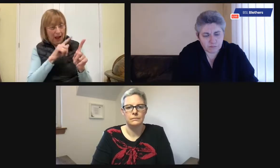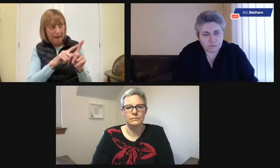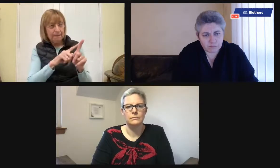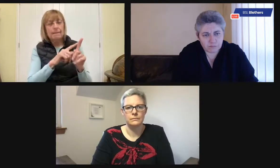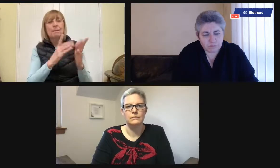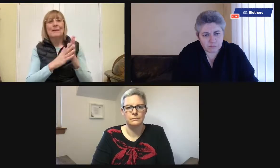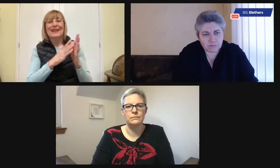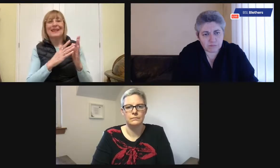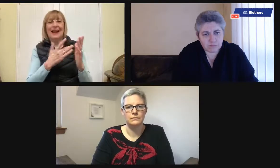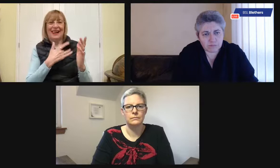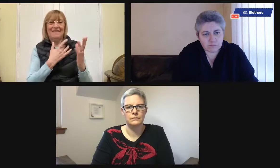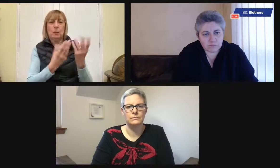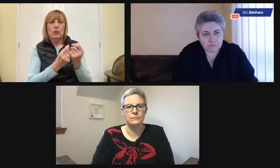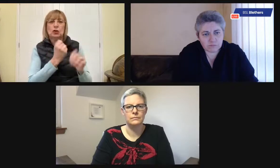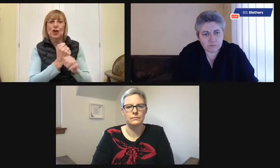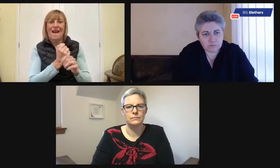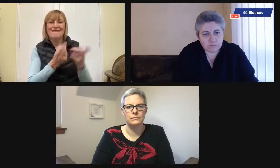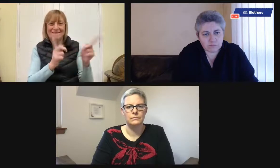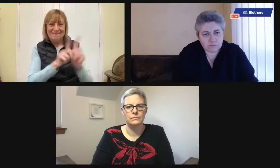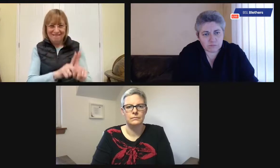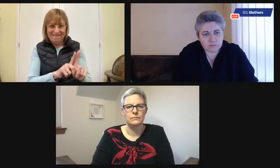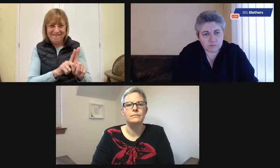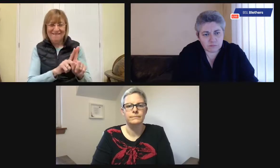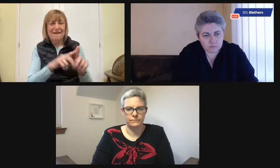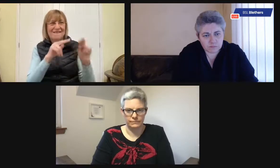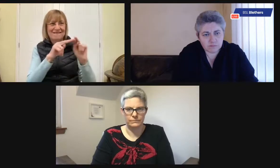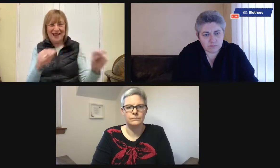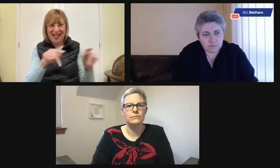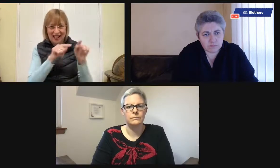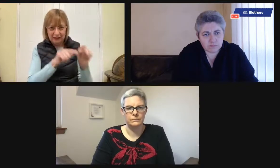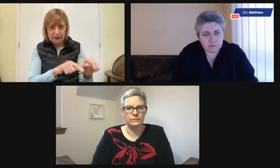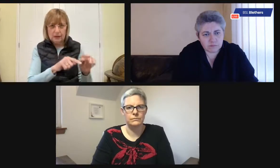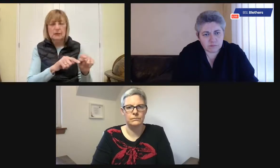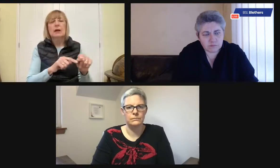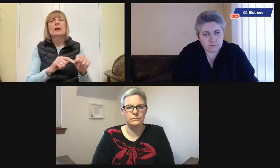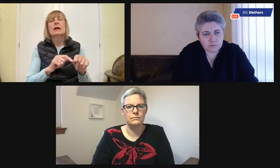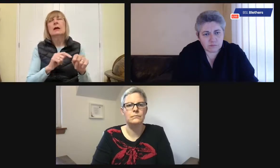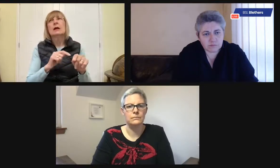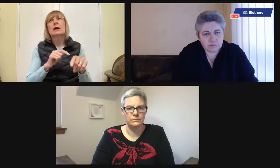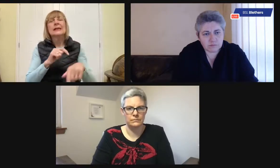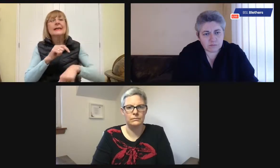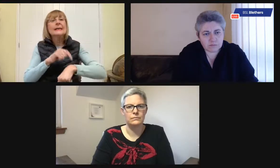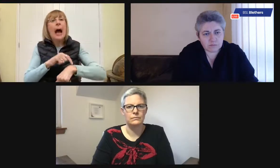my mother had dementia, and she was living with Jeff in a flat.